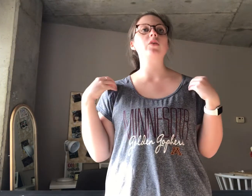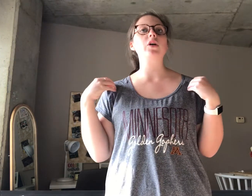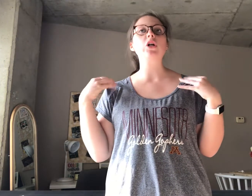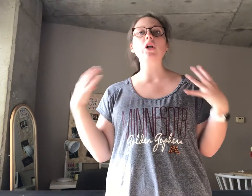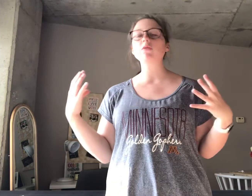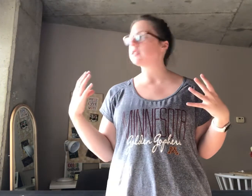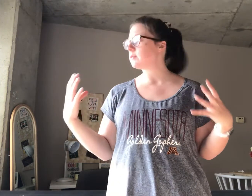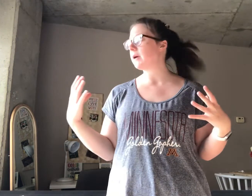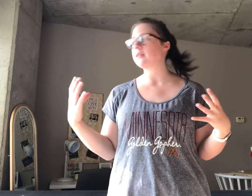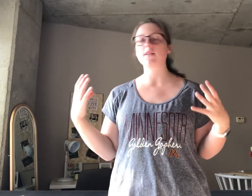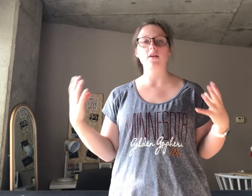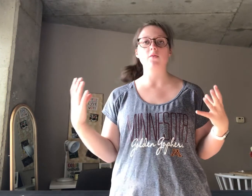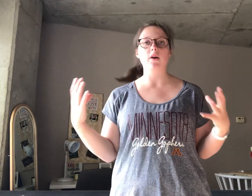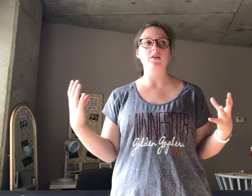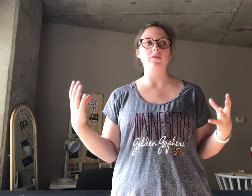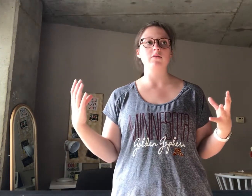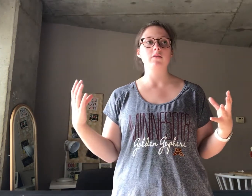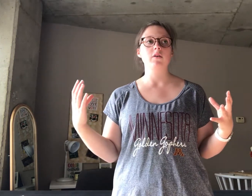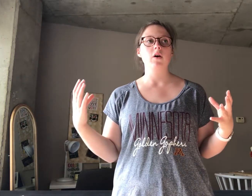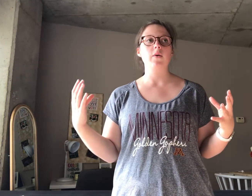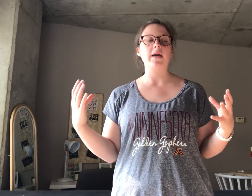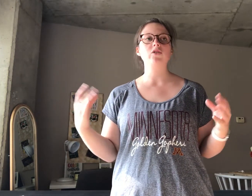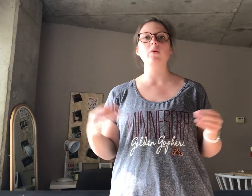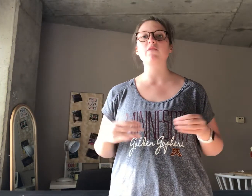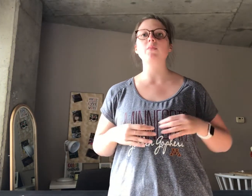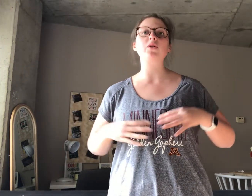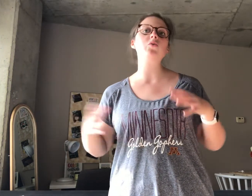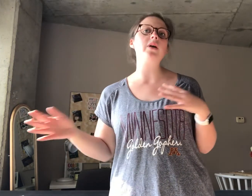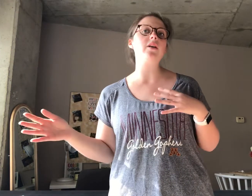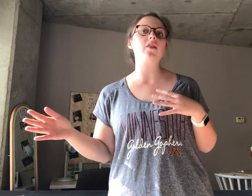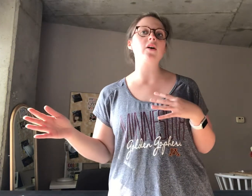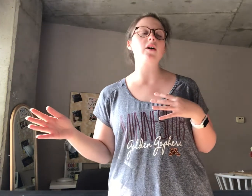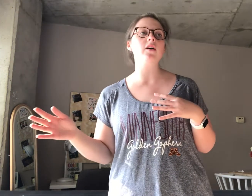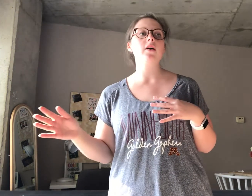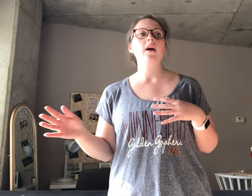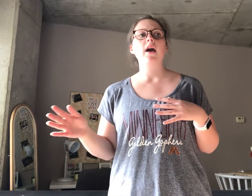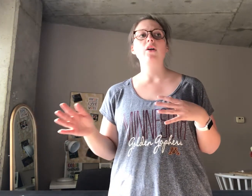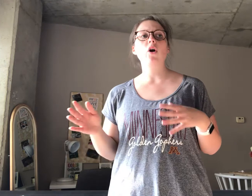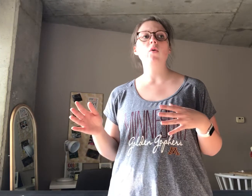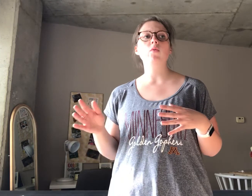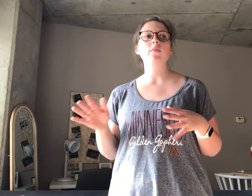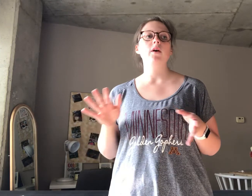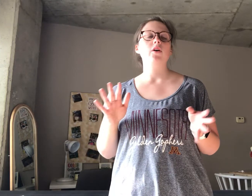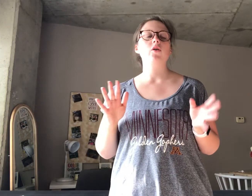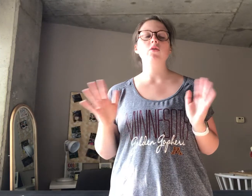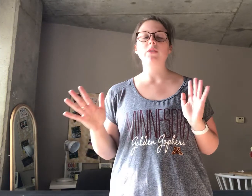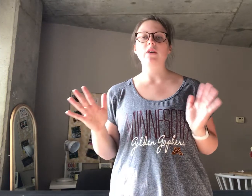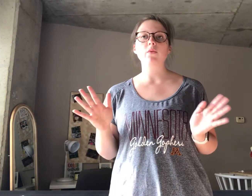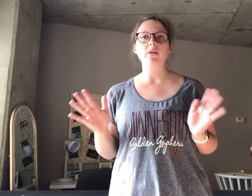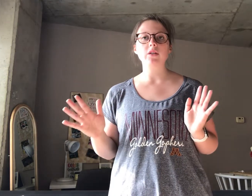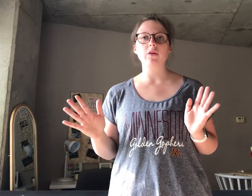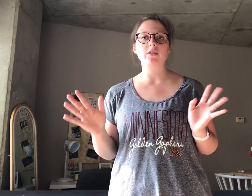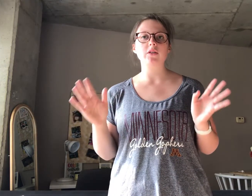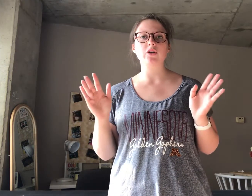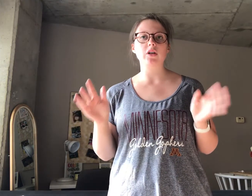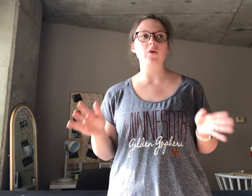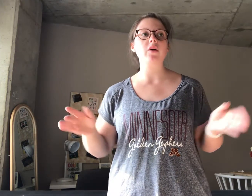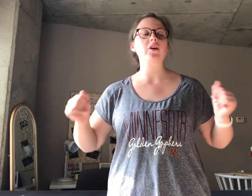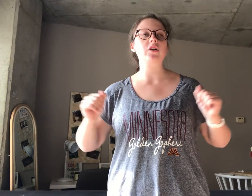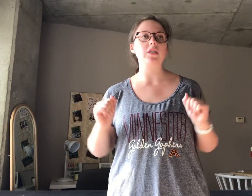the closest base that you are to, okay? So if you're between third and home, go to whichever one's closest, and you're going to go there, and you're going to